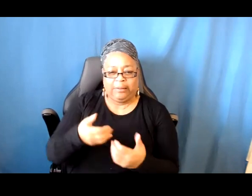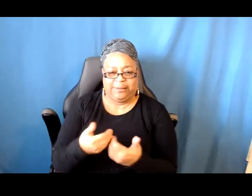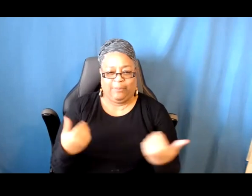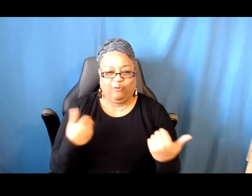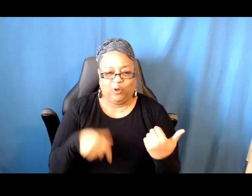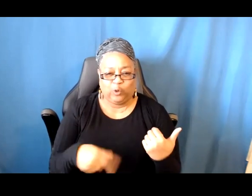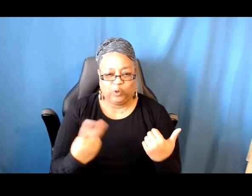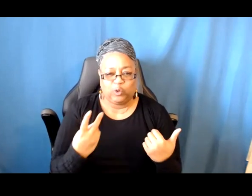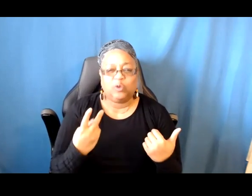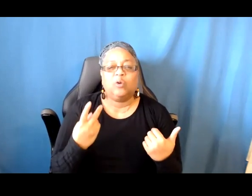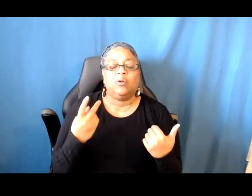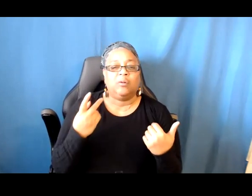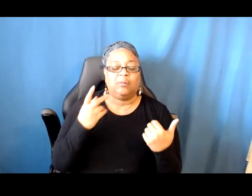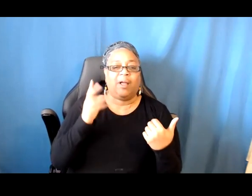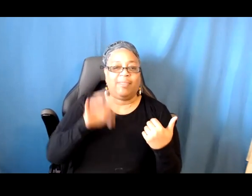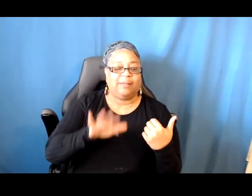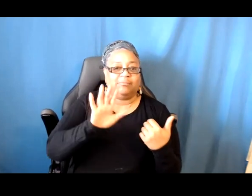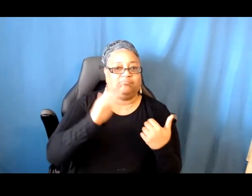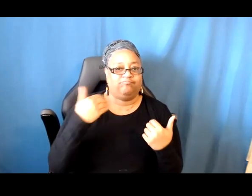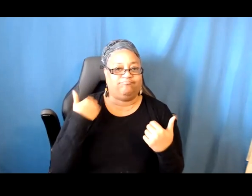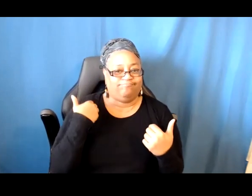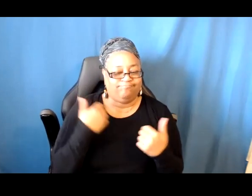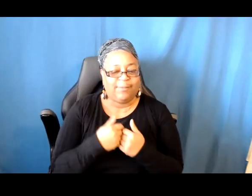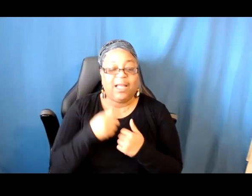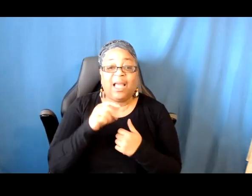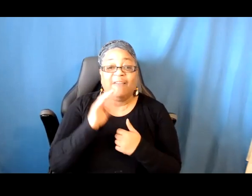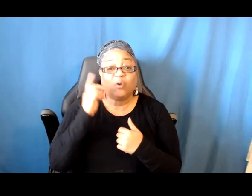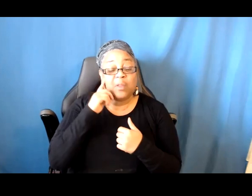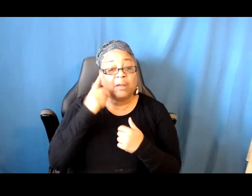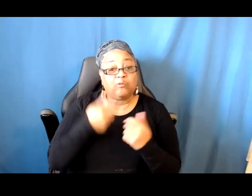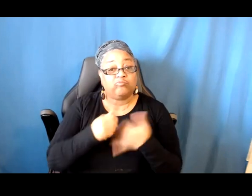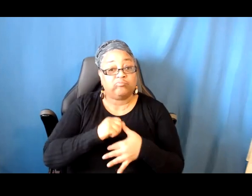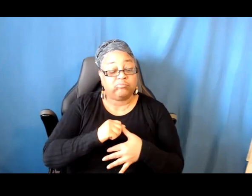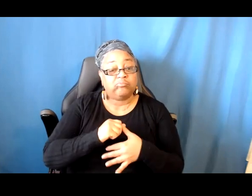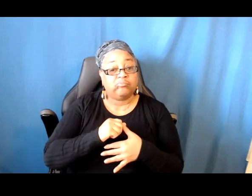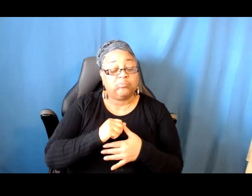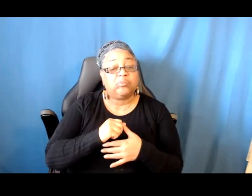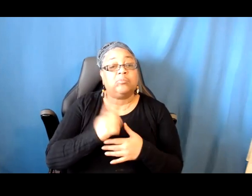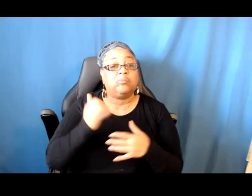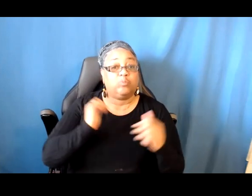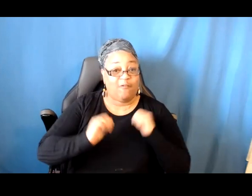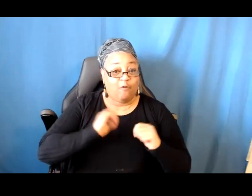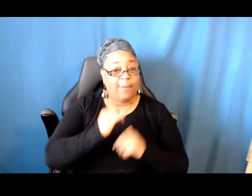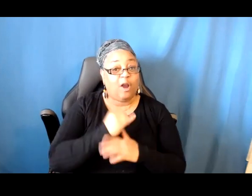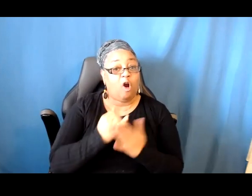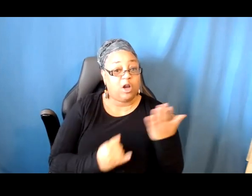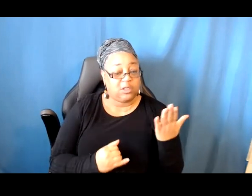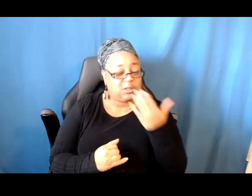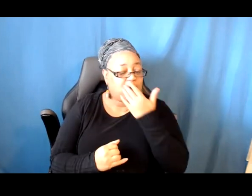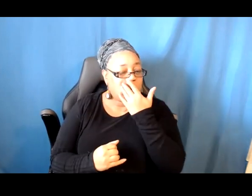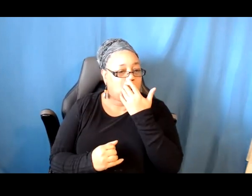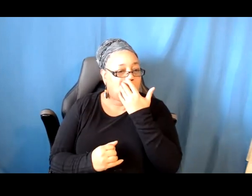of artists. If you think that the criteria of performing arts, so that's to say the criteria of